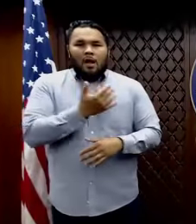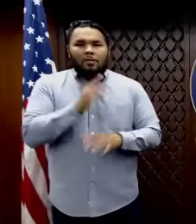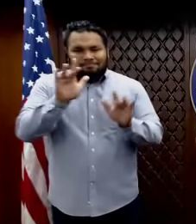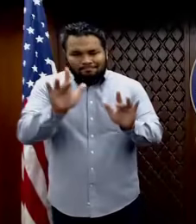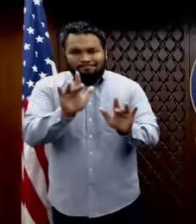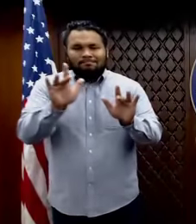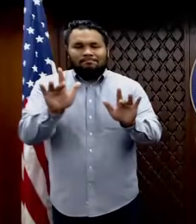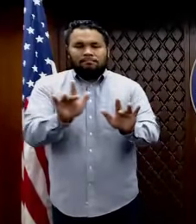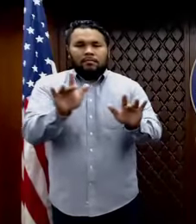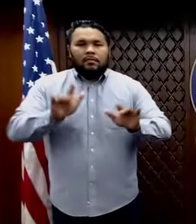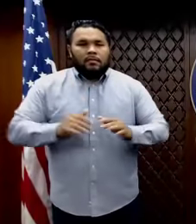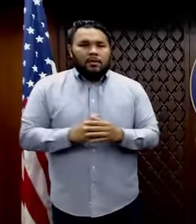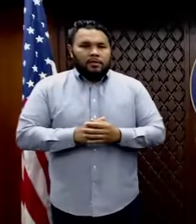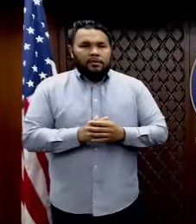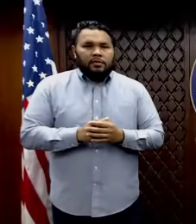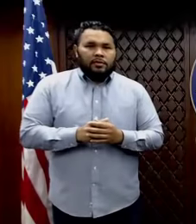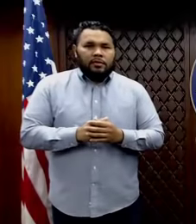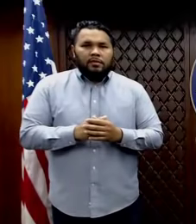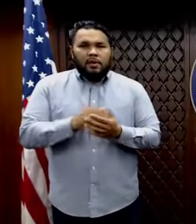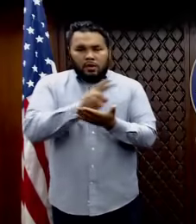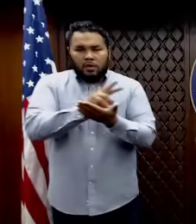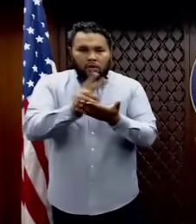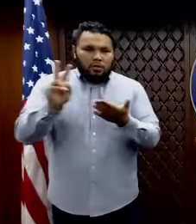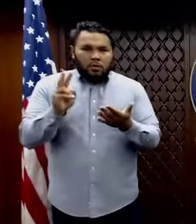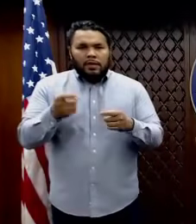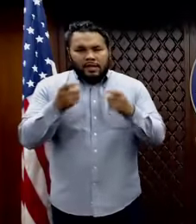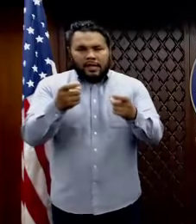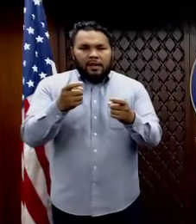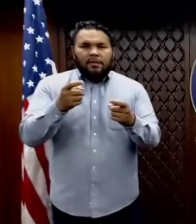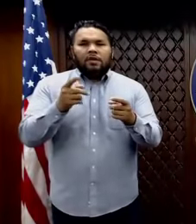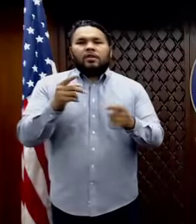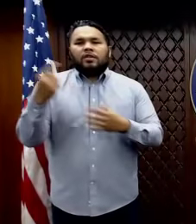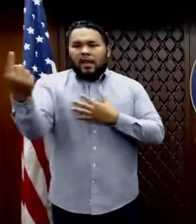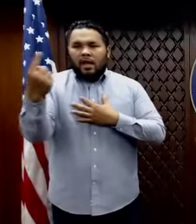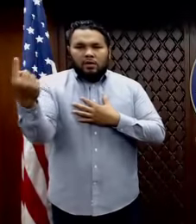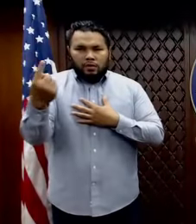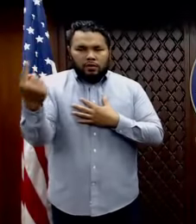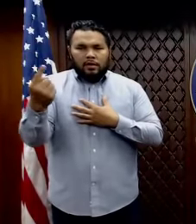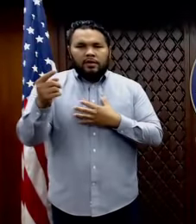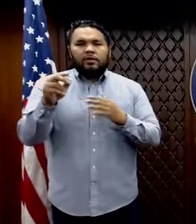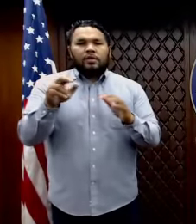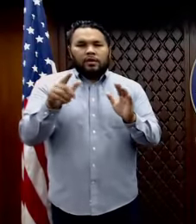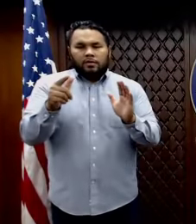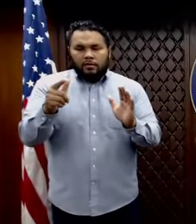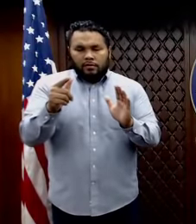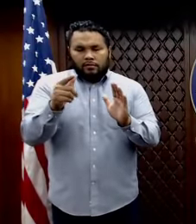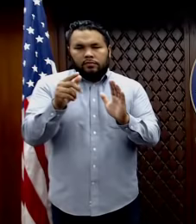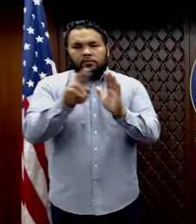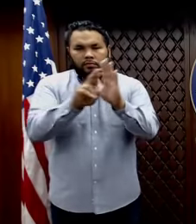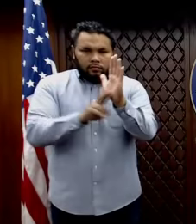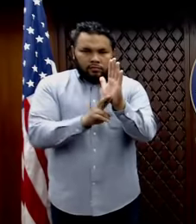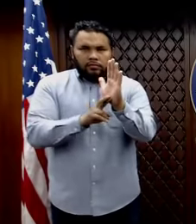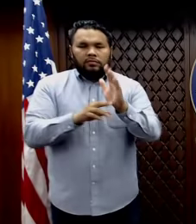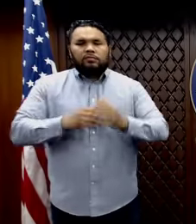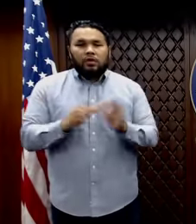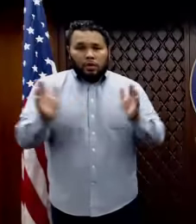I first issued the Social Isolation Directive. This directive mandates closures of non-essential